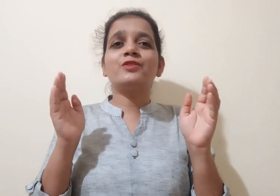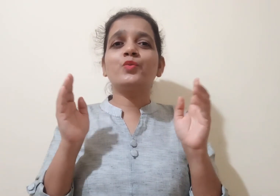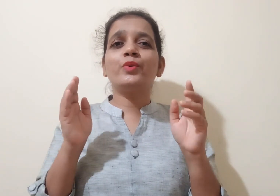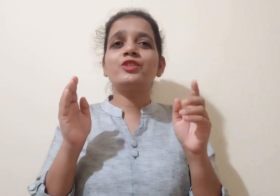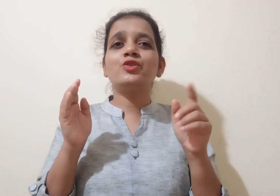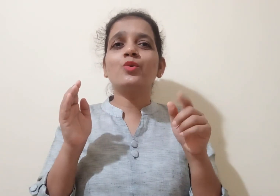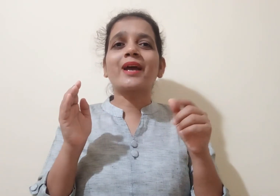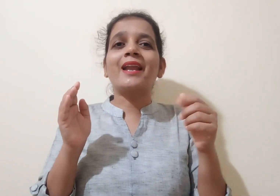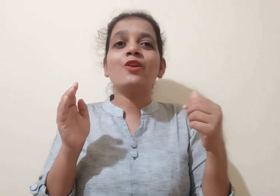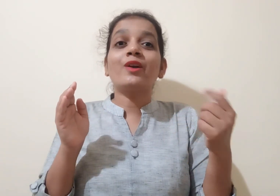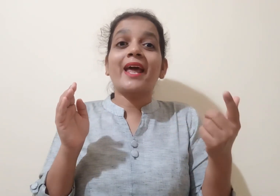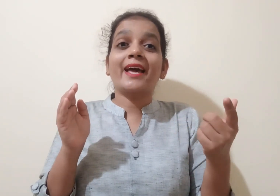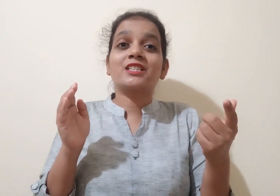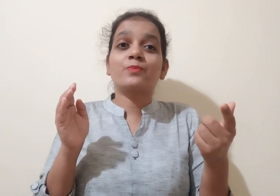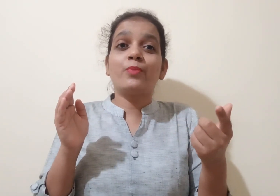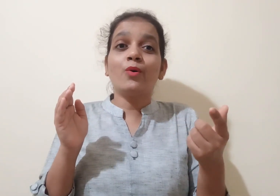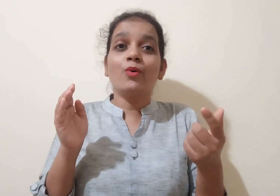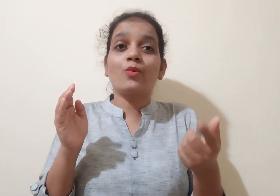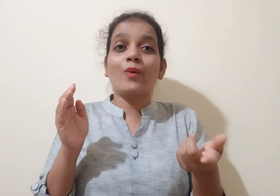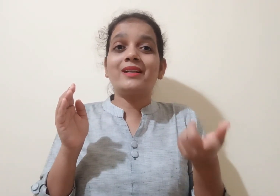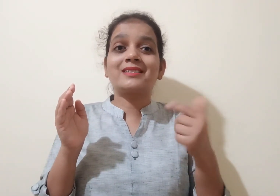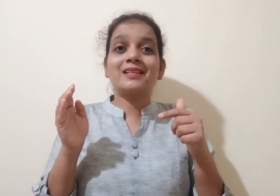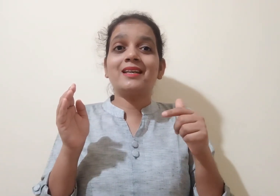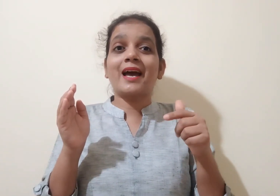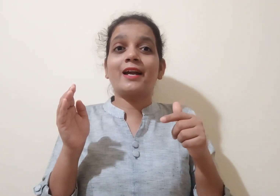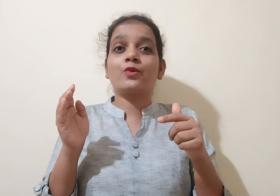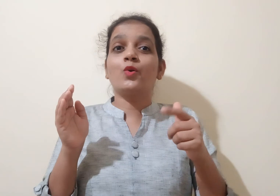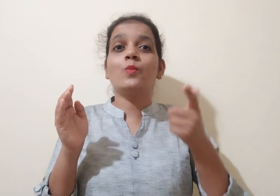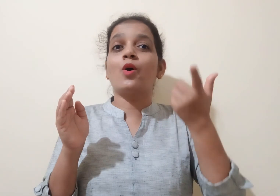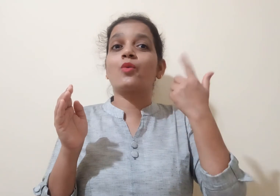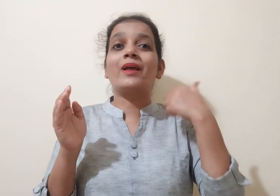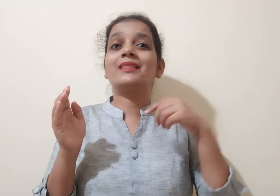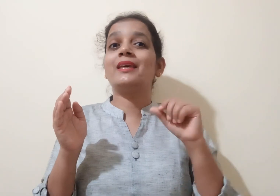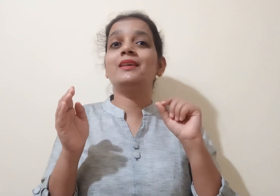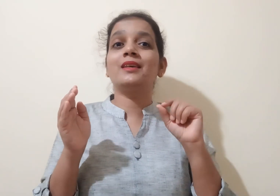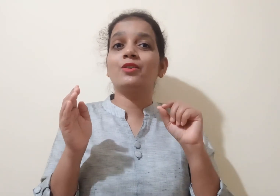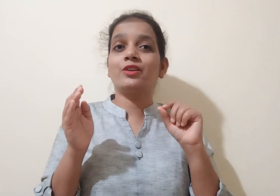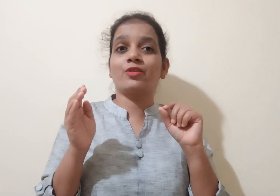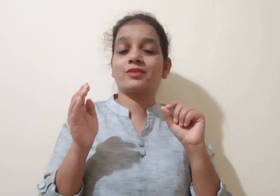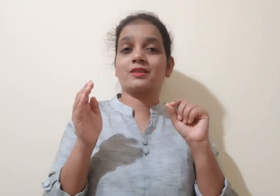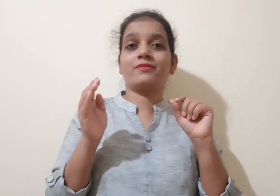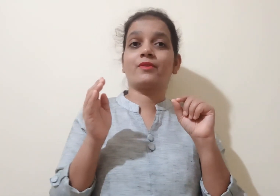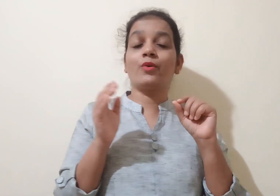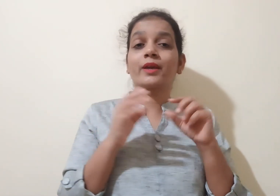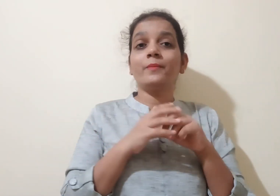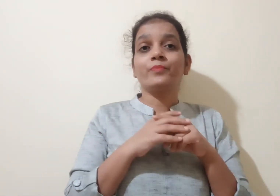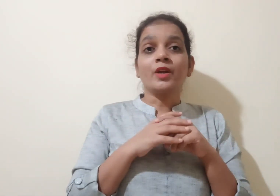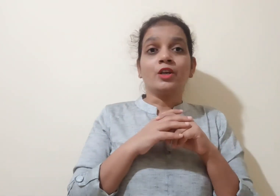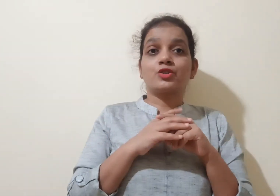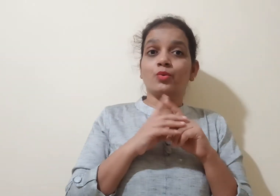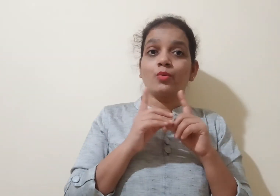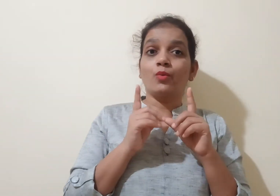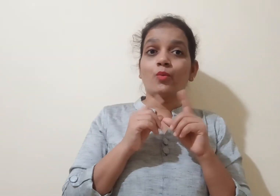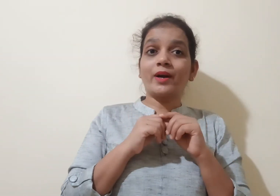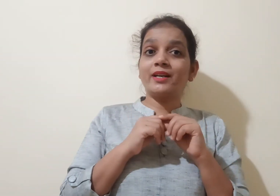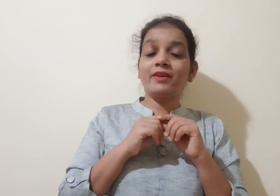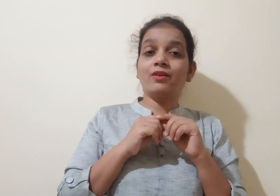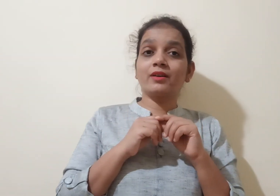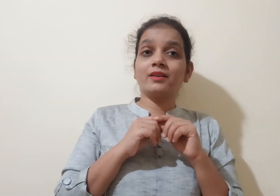which you cannot explore while sitting at home or while thinking on yourself, okay? So, what did we learn